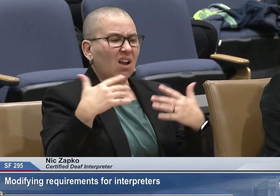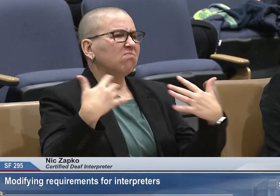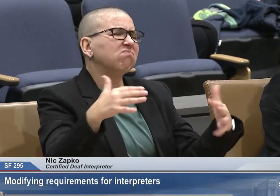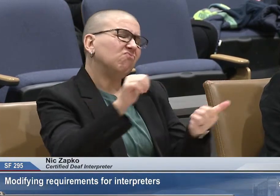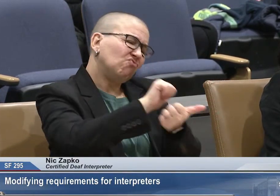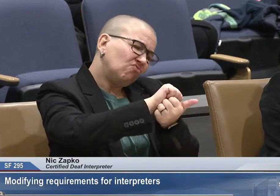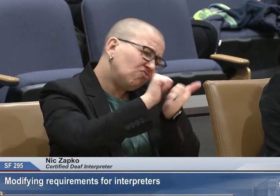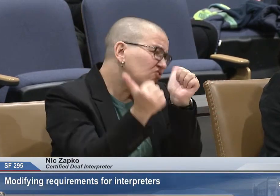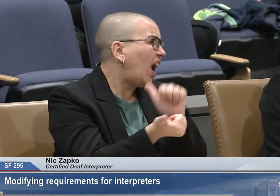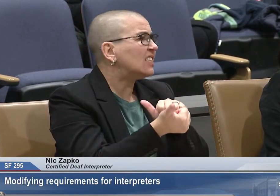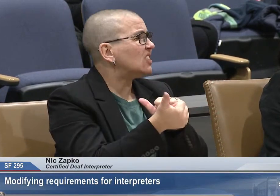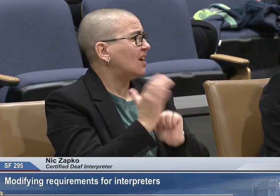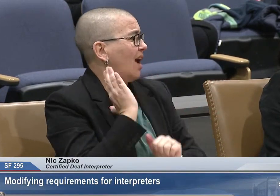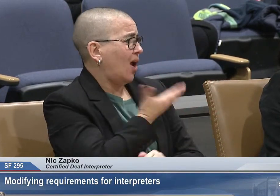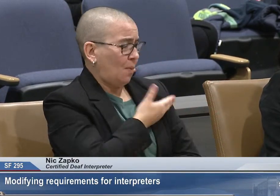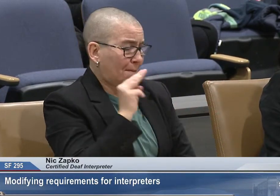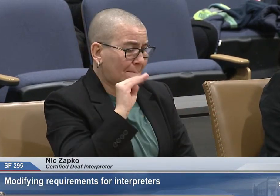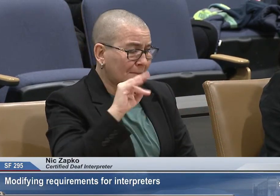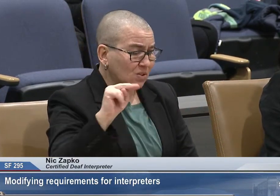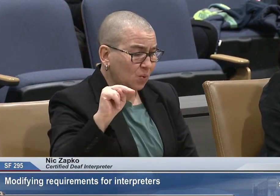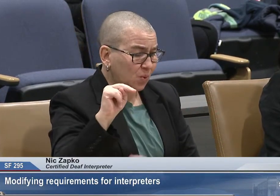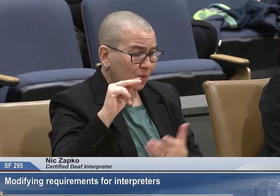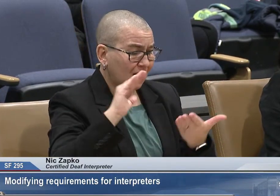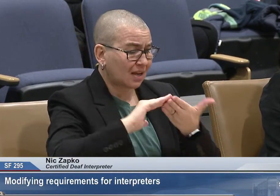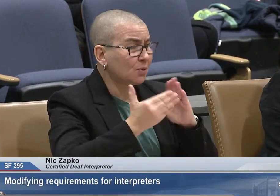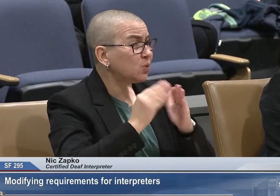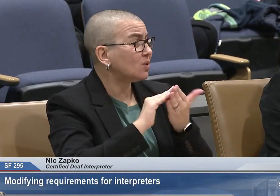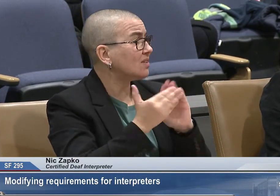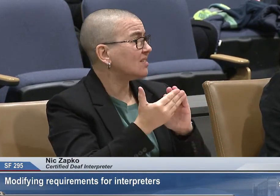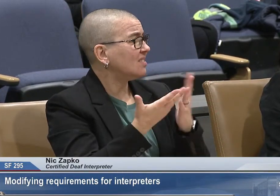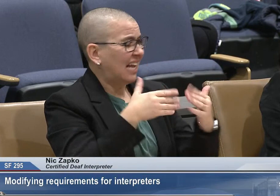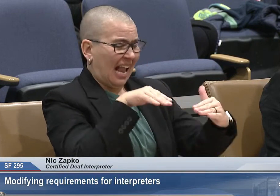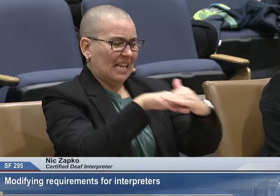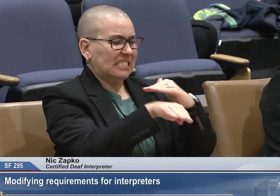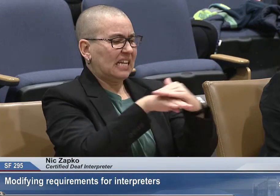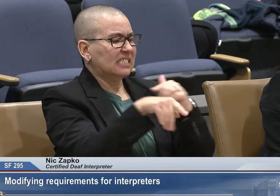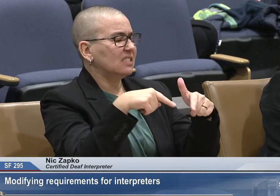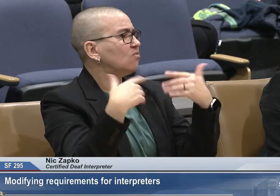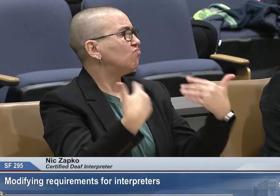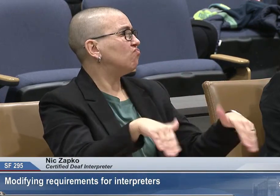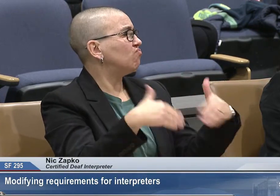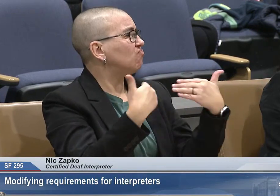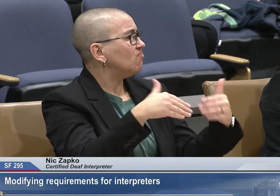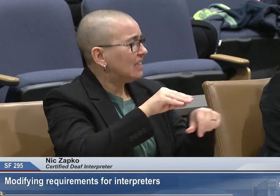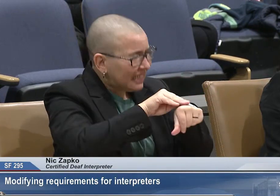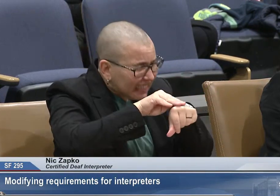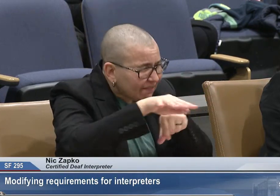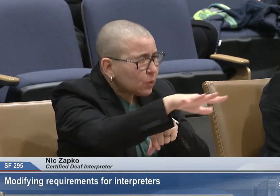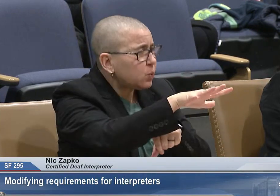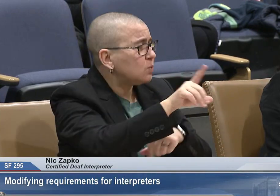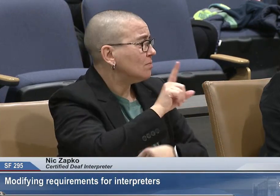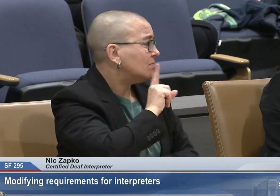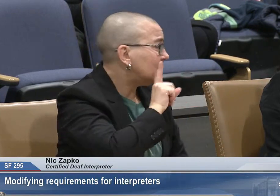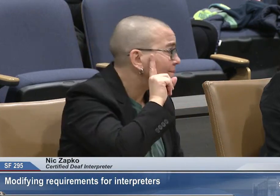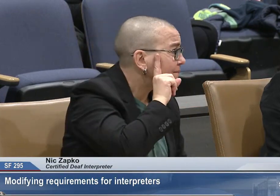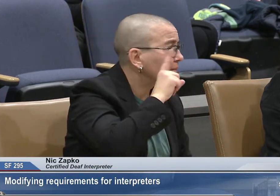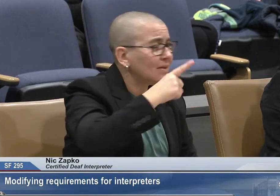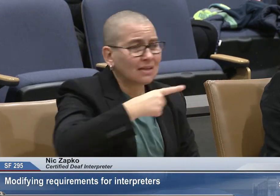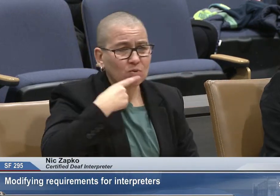This access changed our Minnesota community. Both deaf and hearing